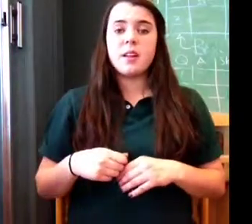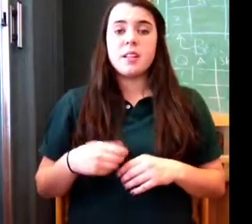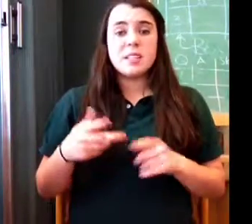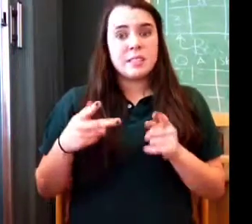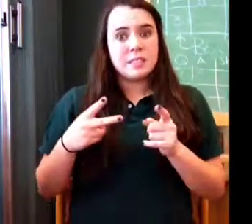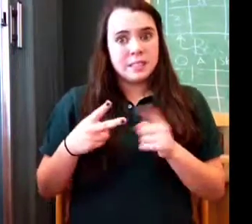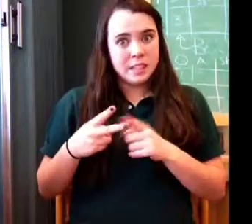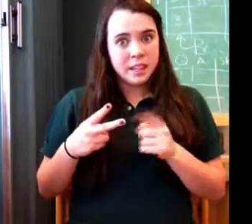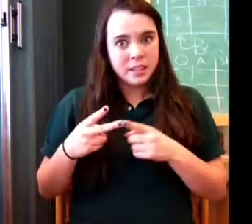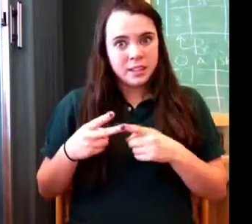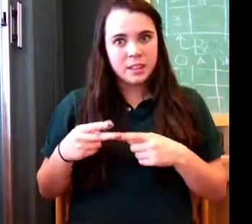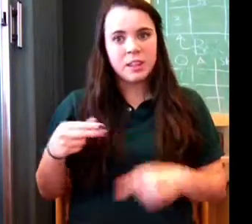To me